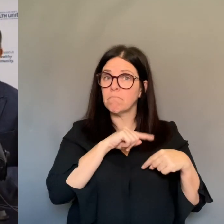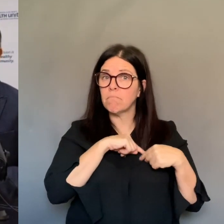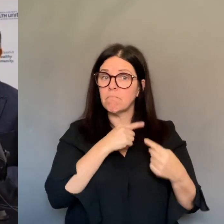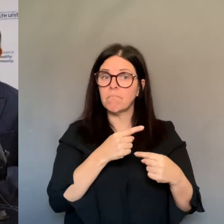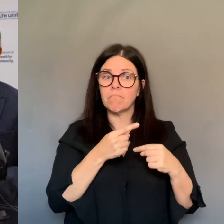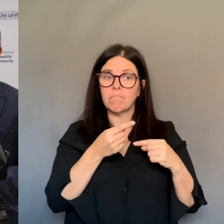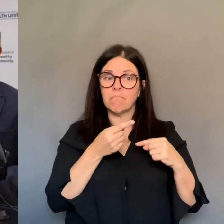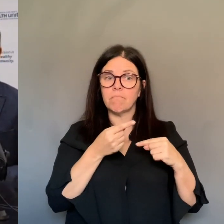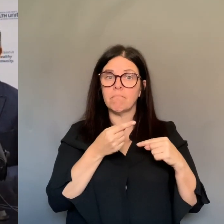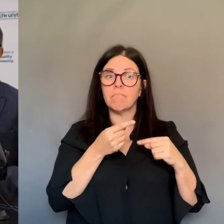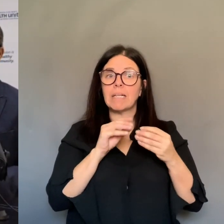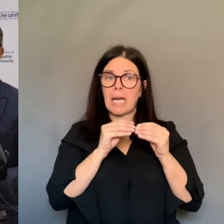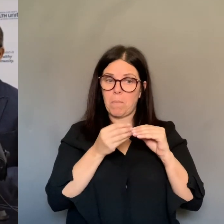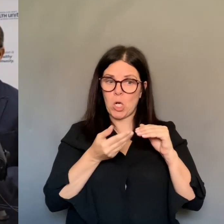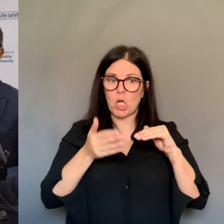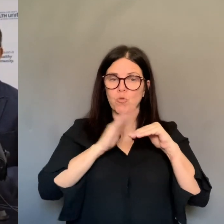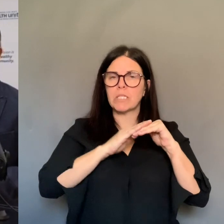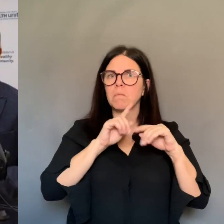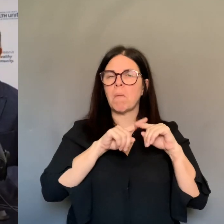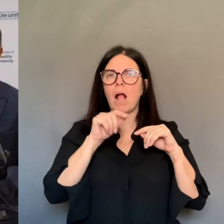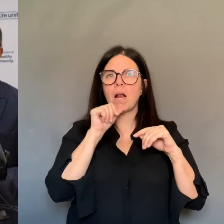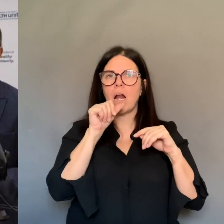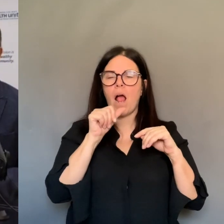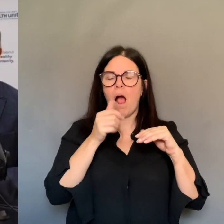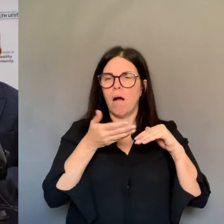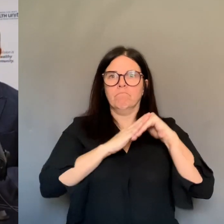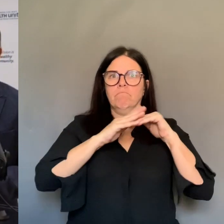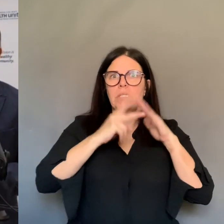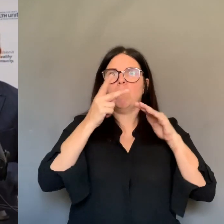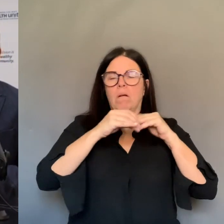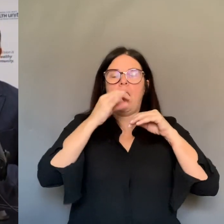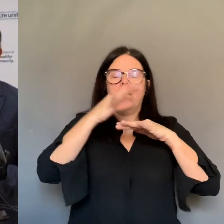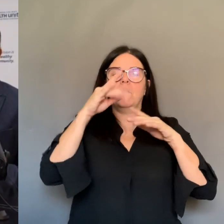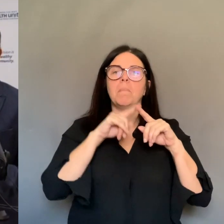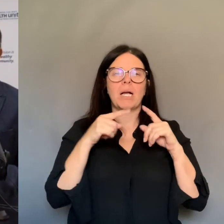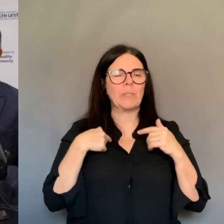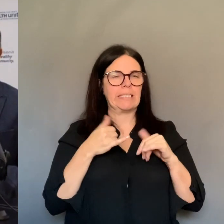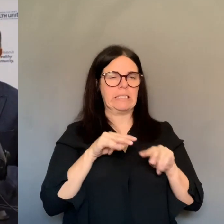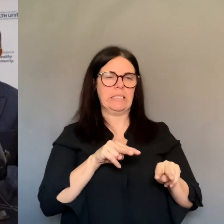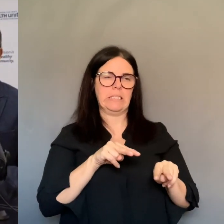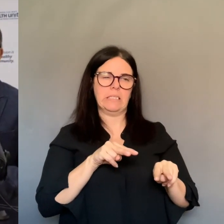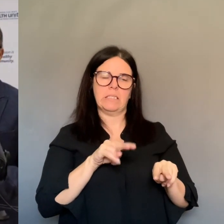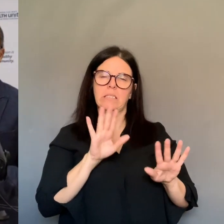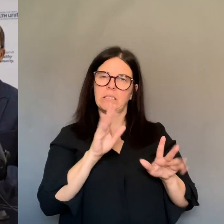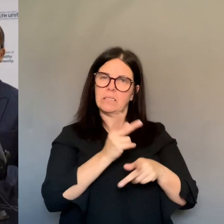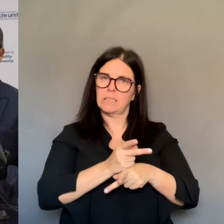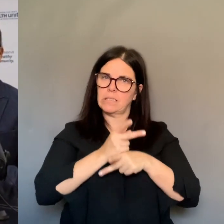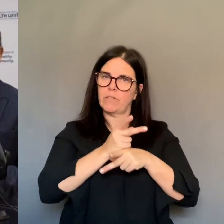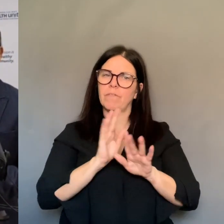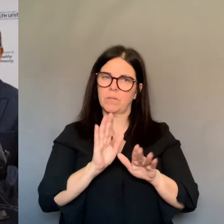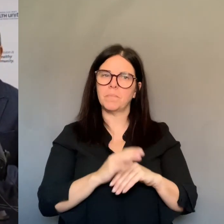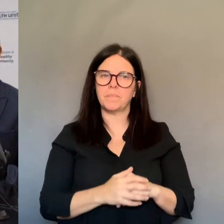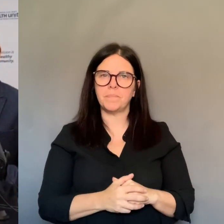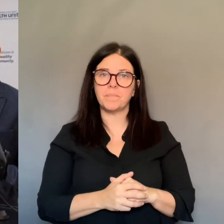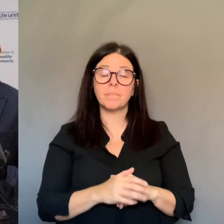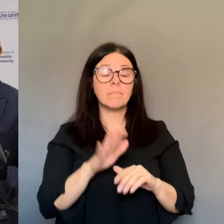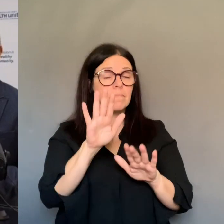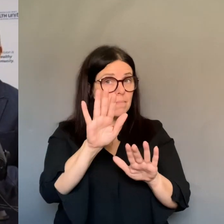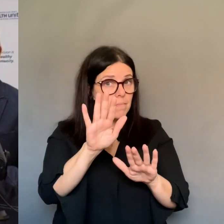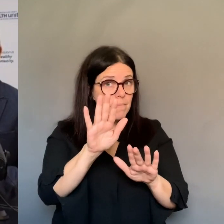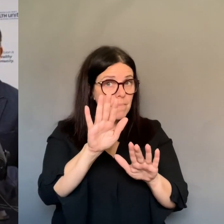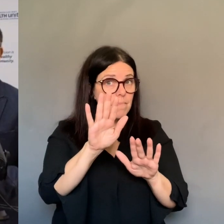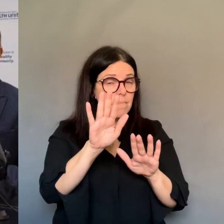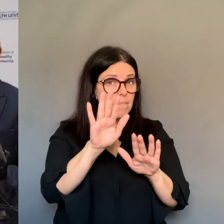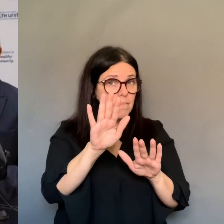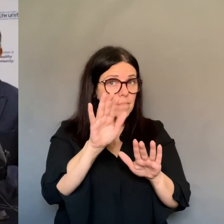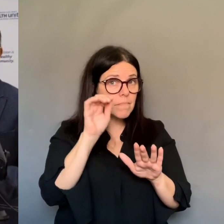to see that we have done everything that we need to and we don't need to do that. We must continue these measures for a longer period of time to see the